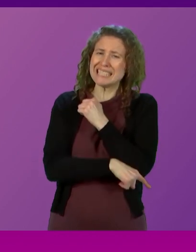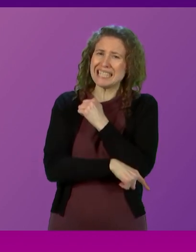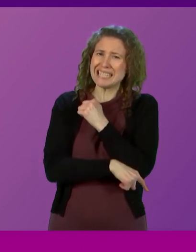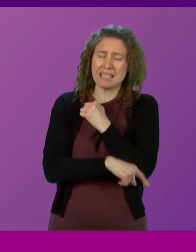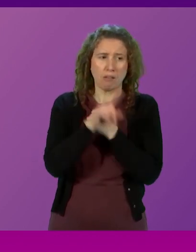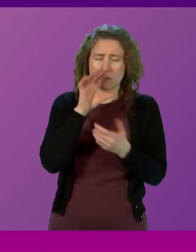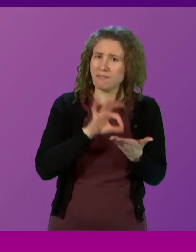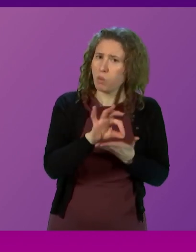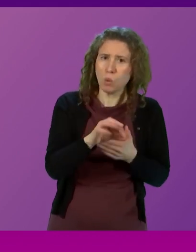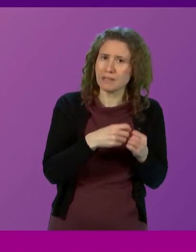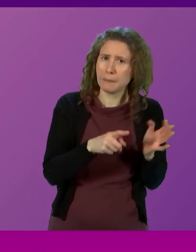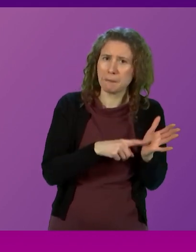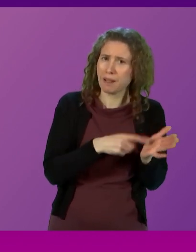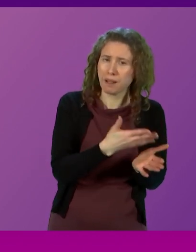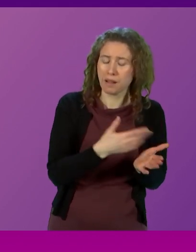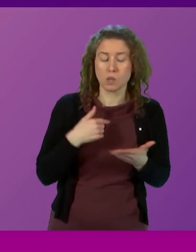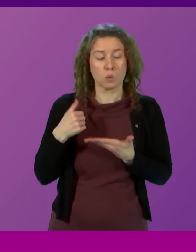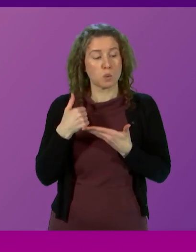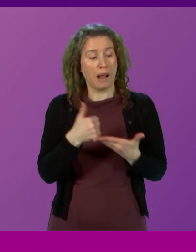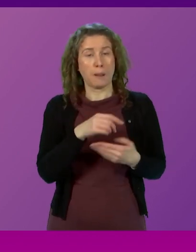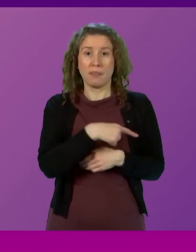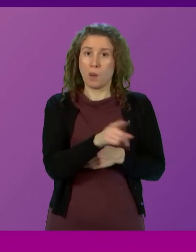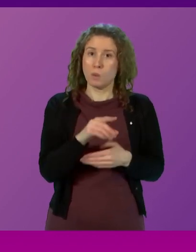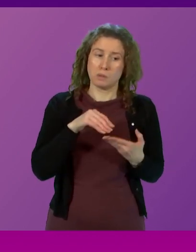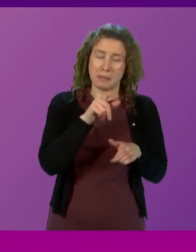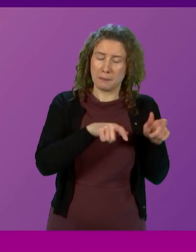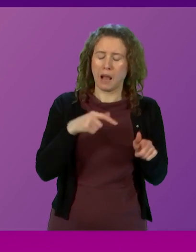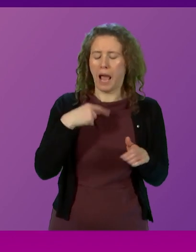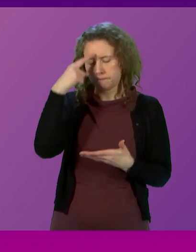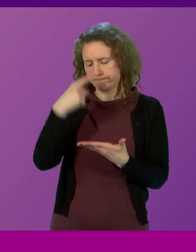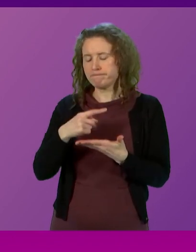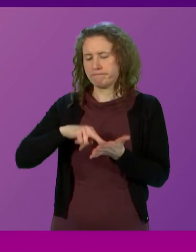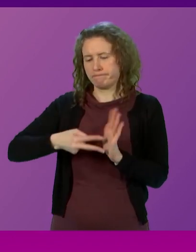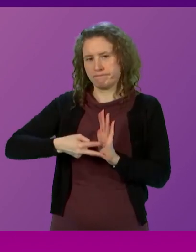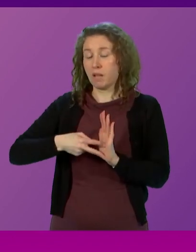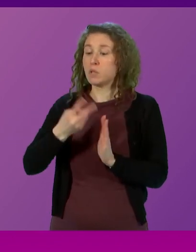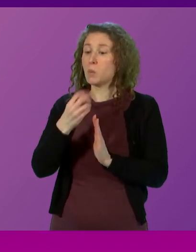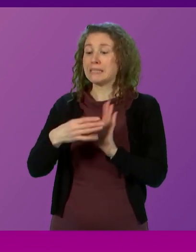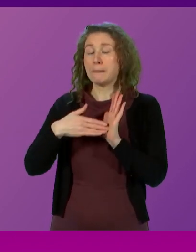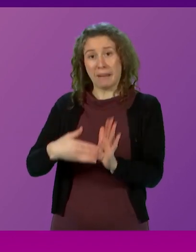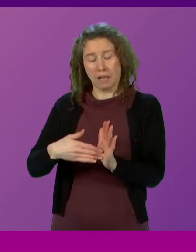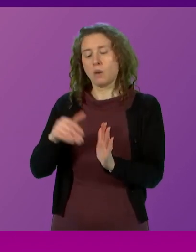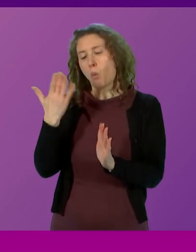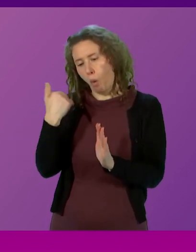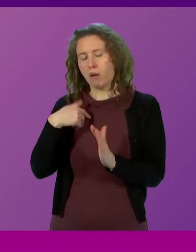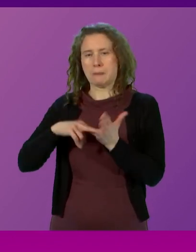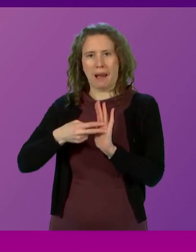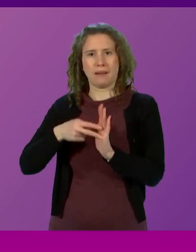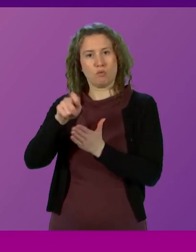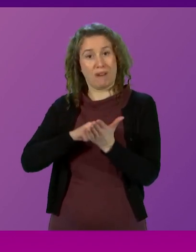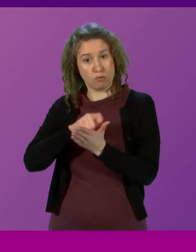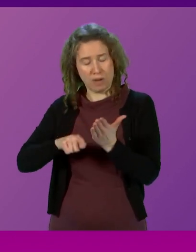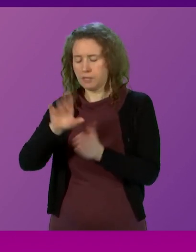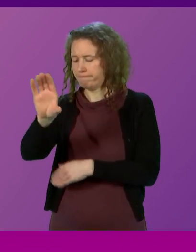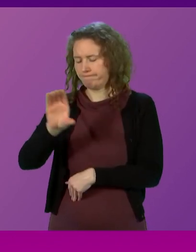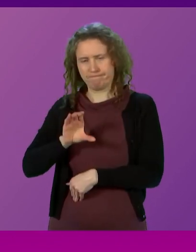order to help our most vulnerable citizens, I intend to utilise the finance earmarked for a referendum on independence to make